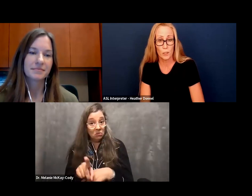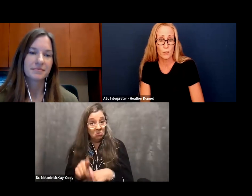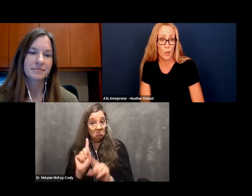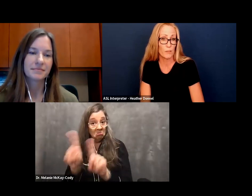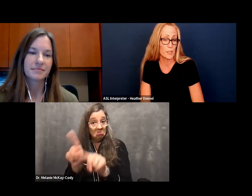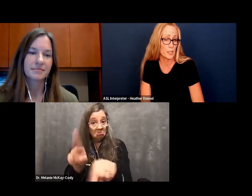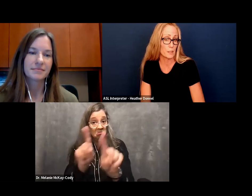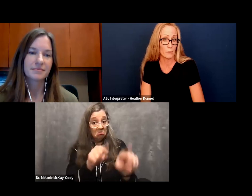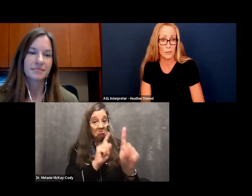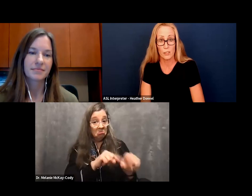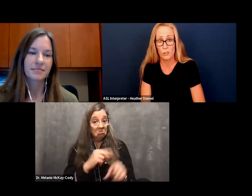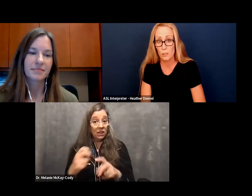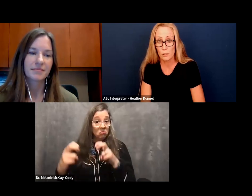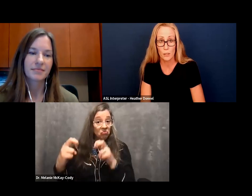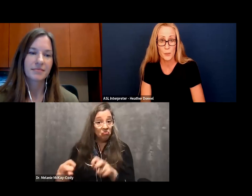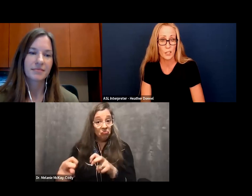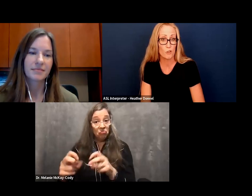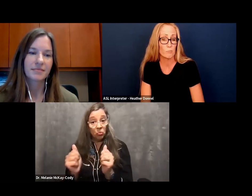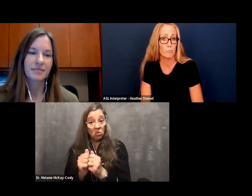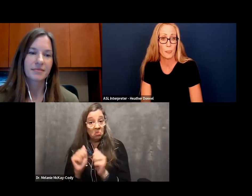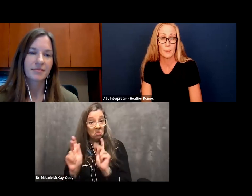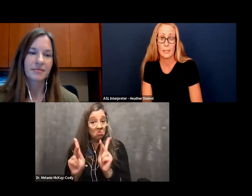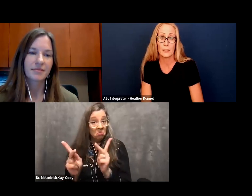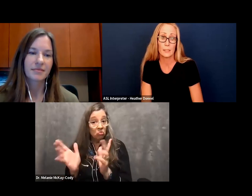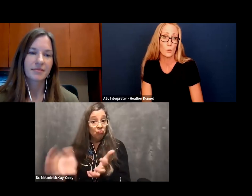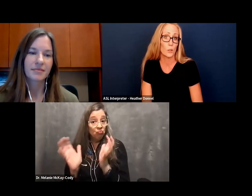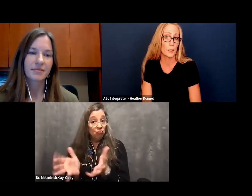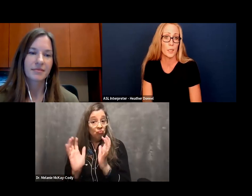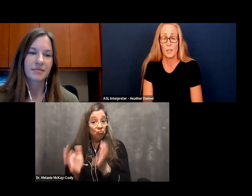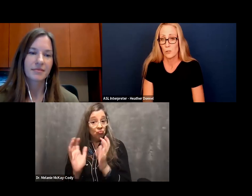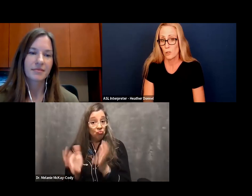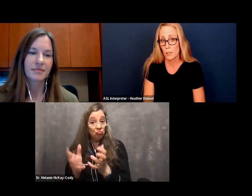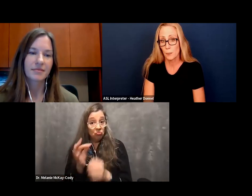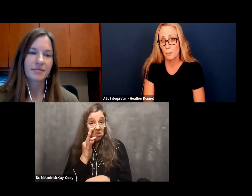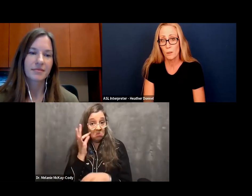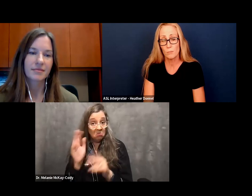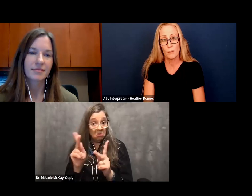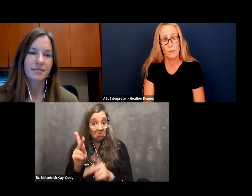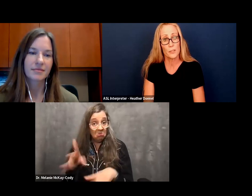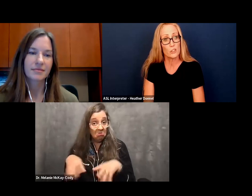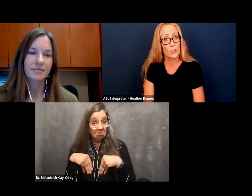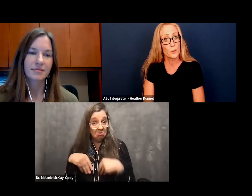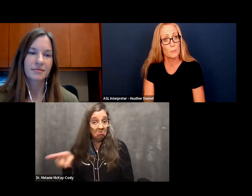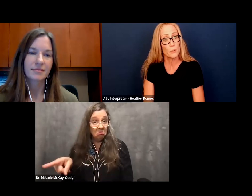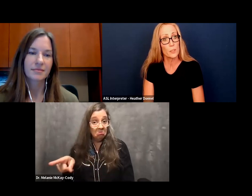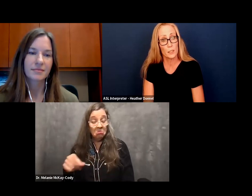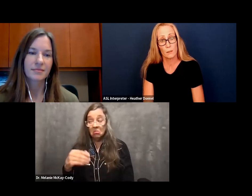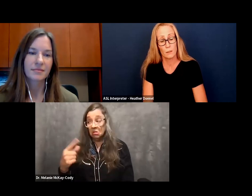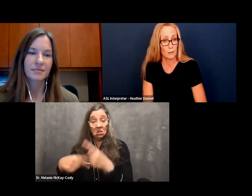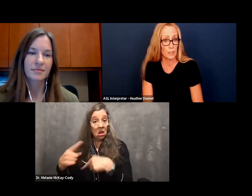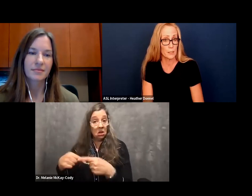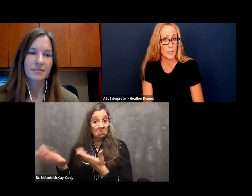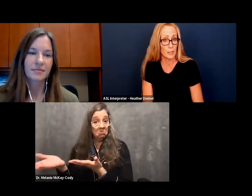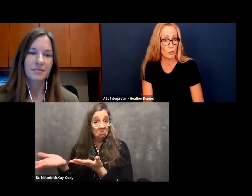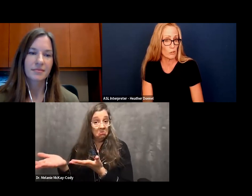gentleman would go and visit different reservations across the country. And he would just talk to people, have conversations with them using